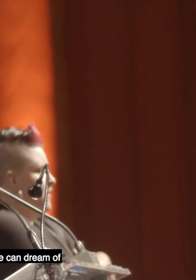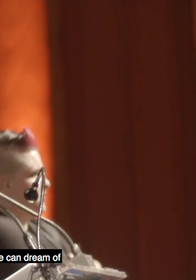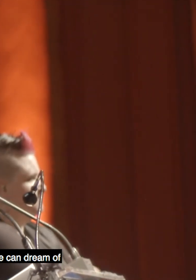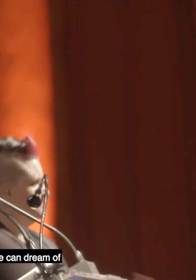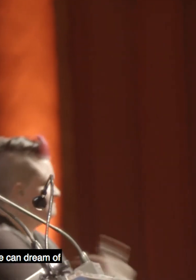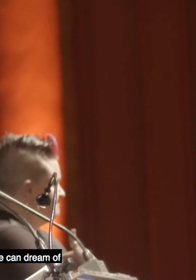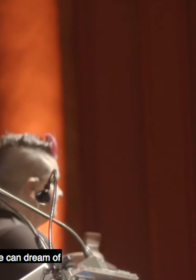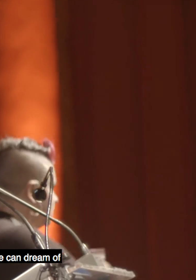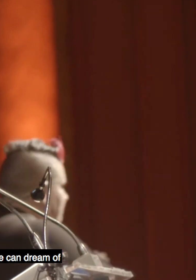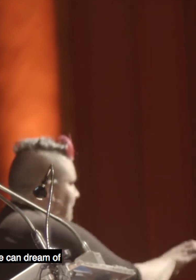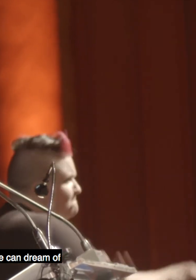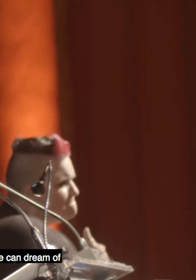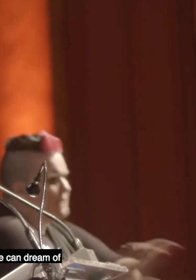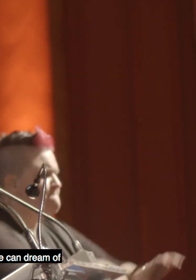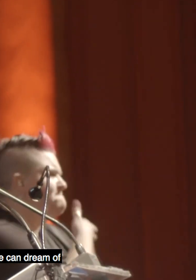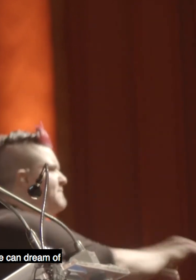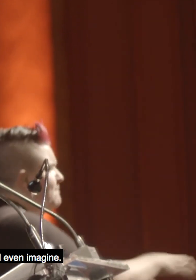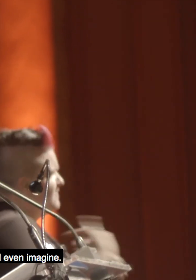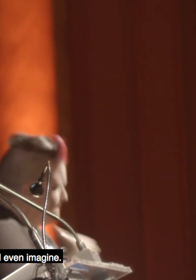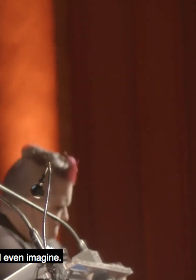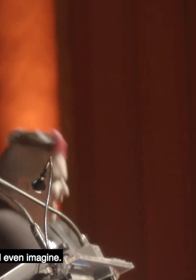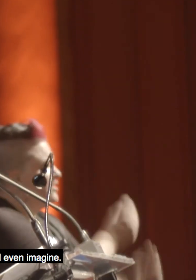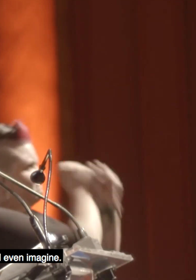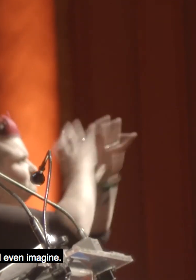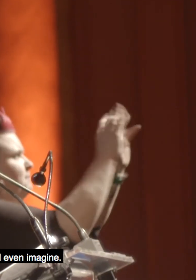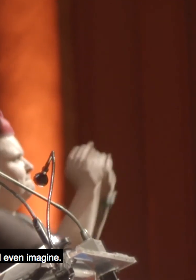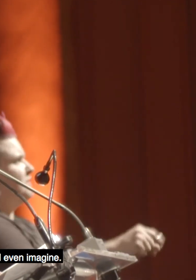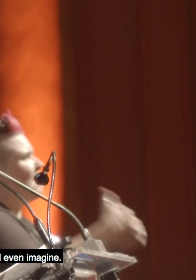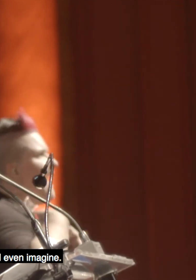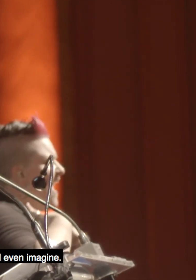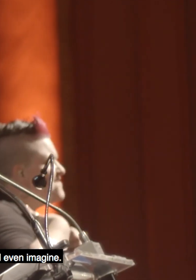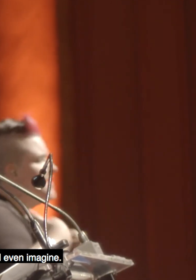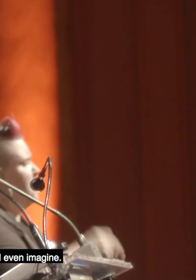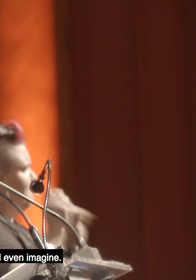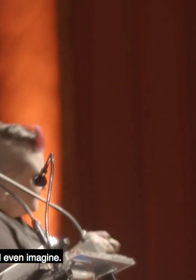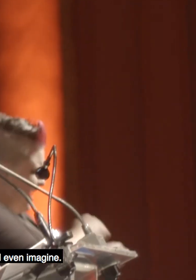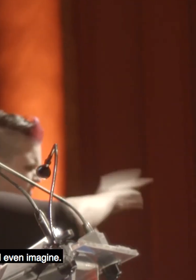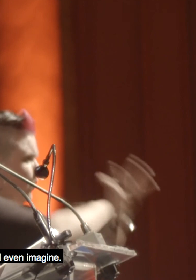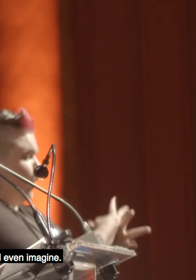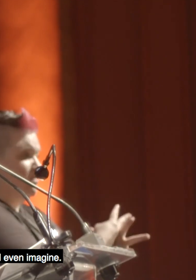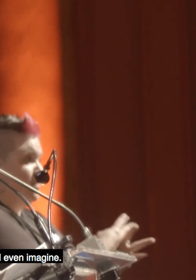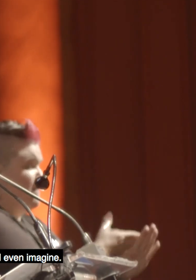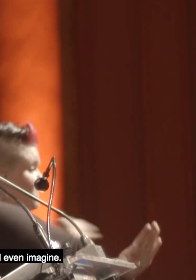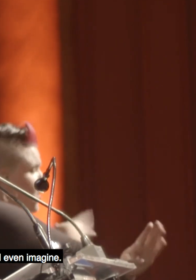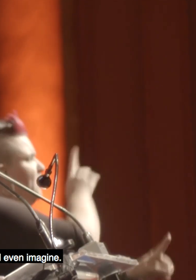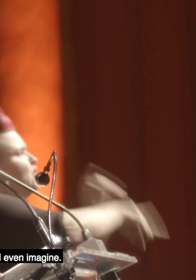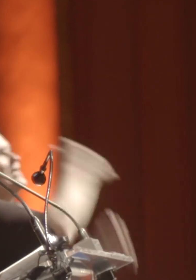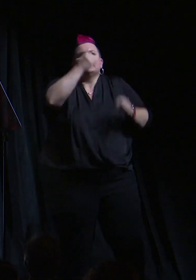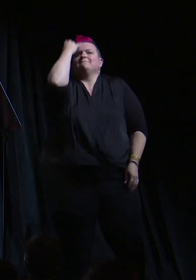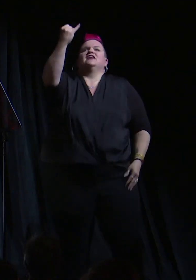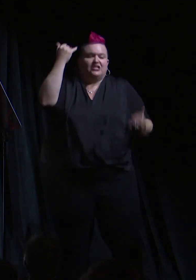All of us to step into our power, where we can dream of possibility and of a world we never could even